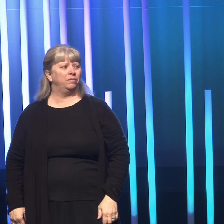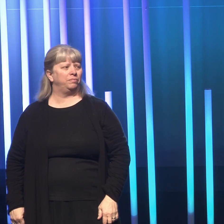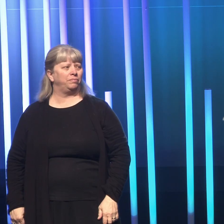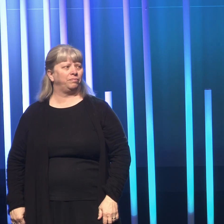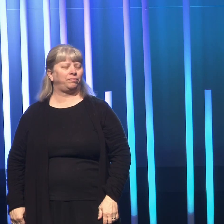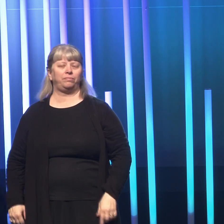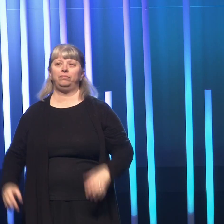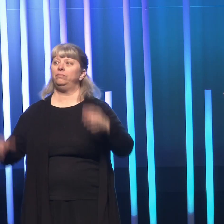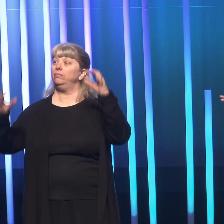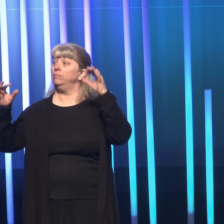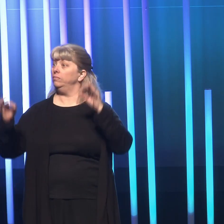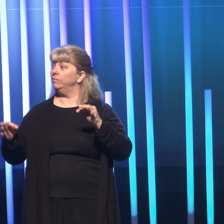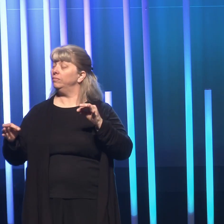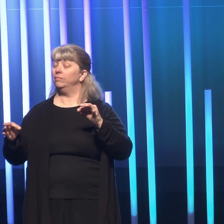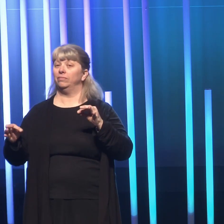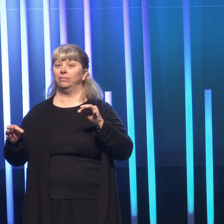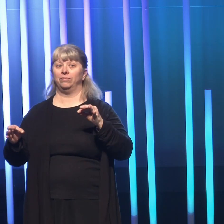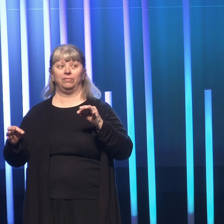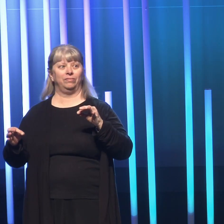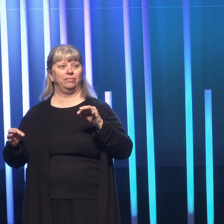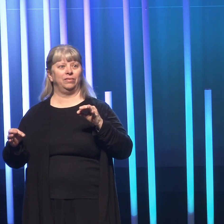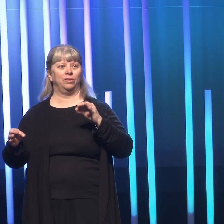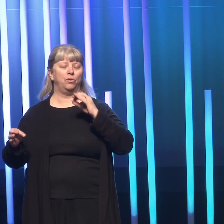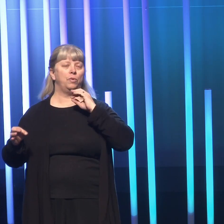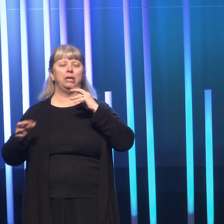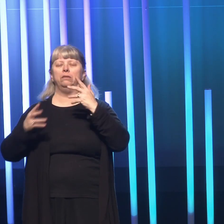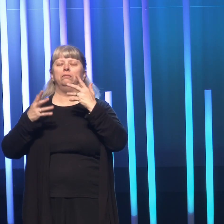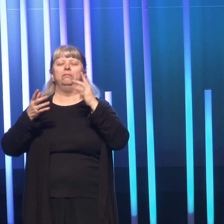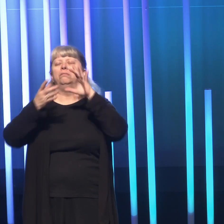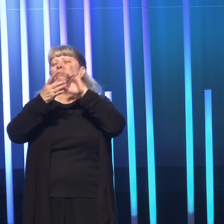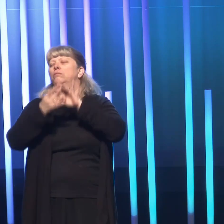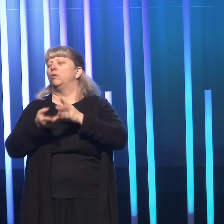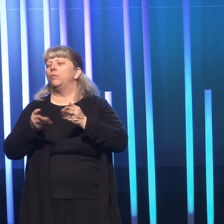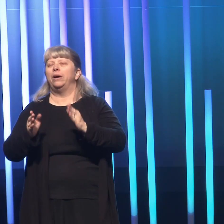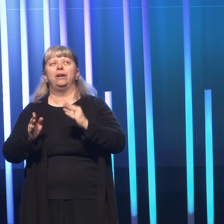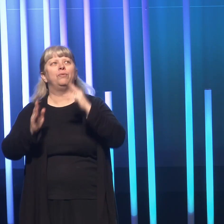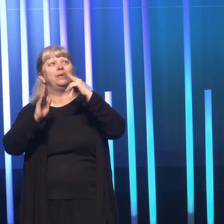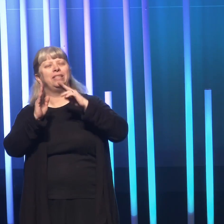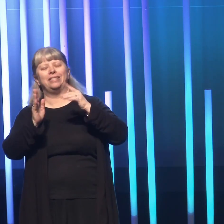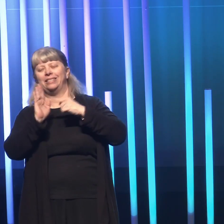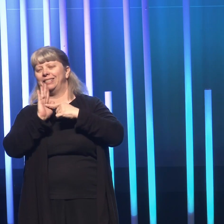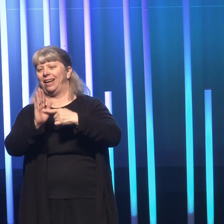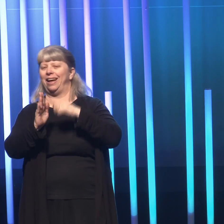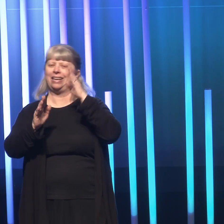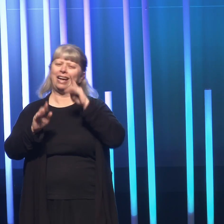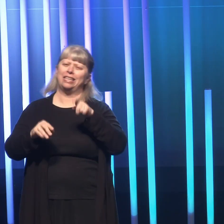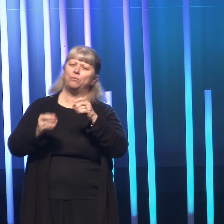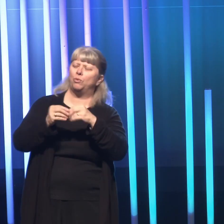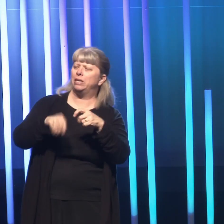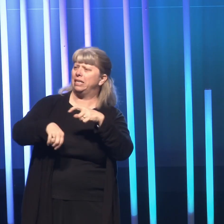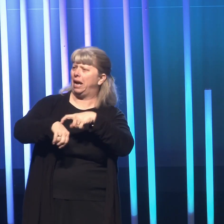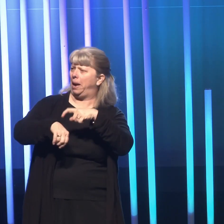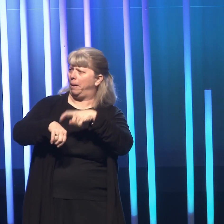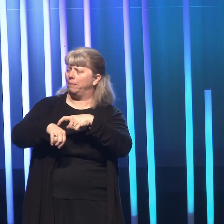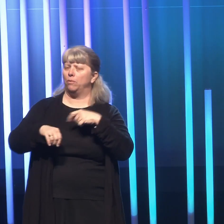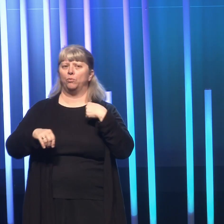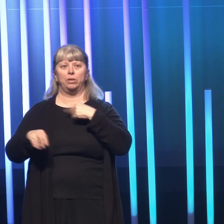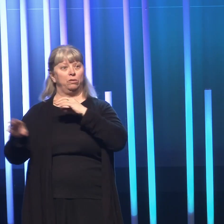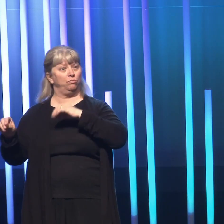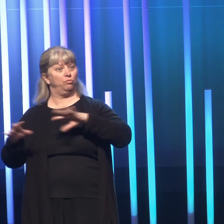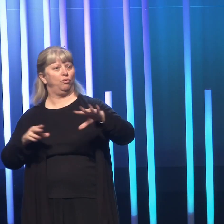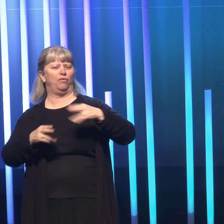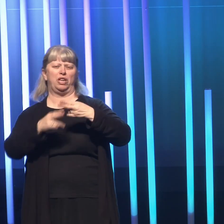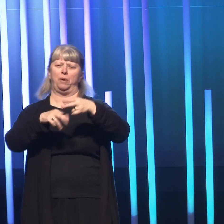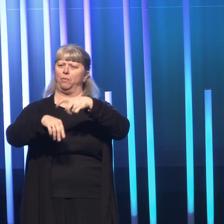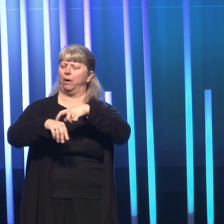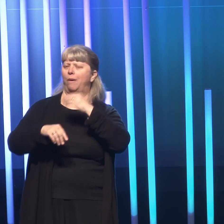And we decided in our, you know, very omnipresent way of reading his sign that God needed more time. So we just moved to a